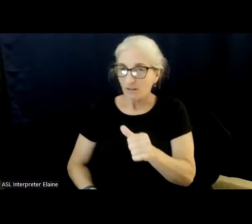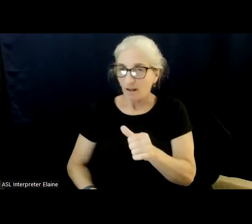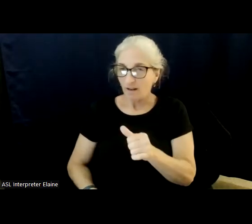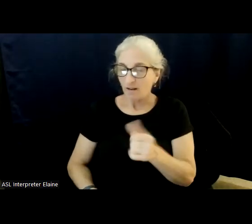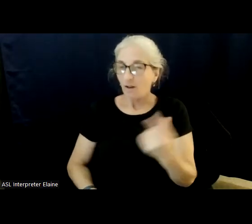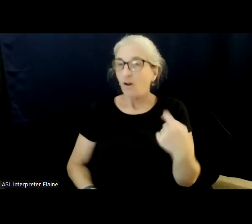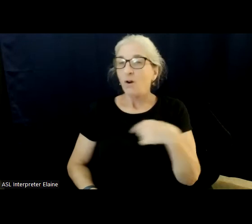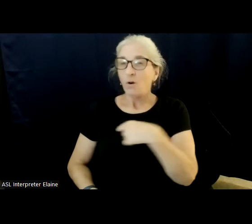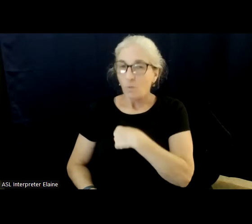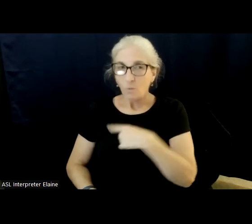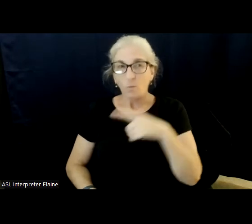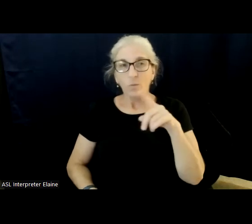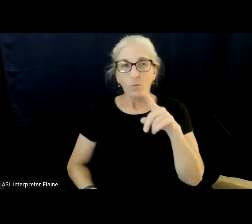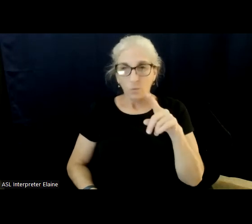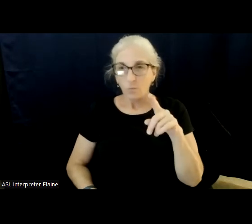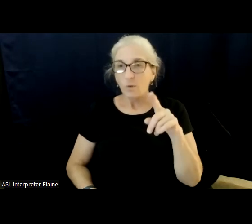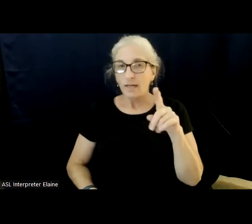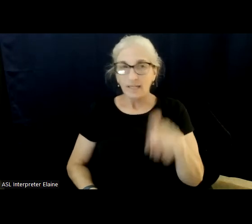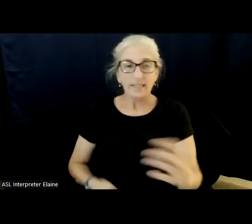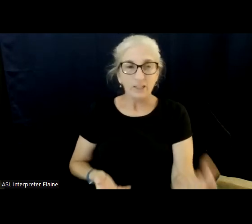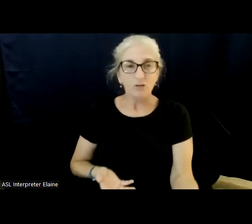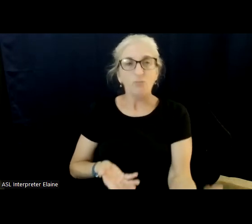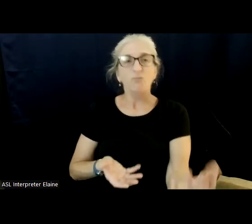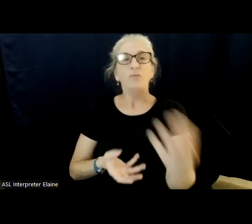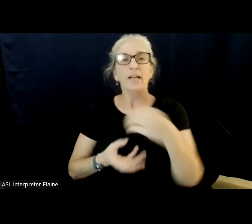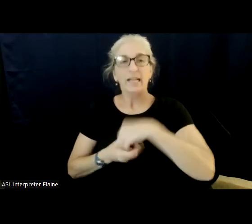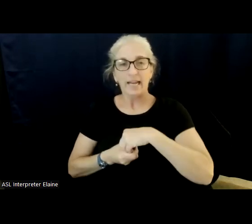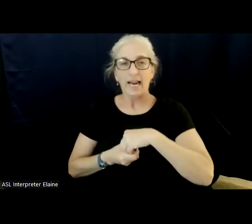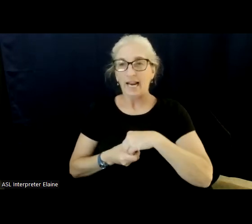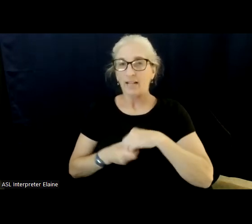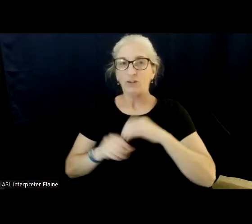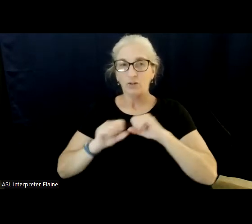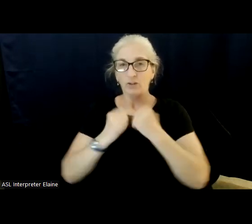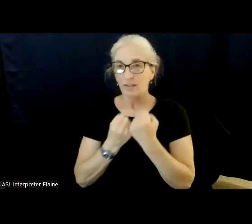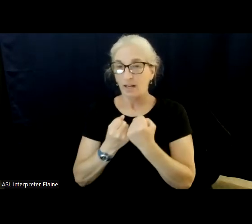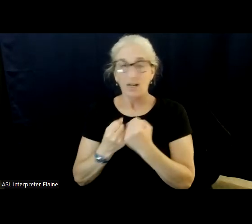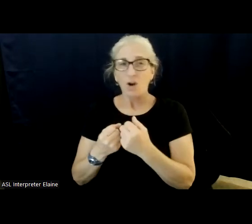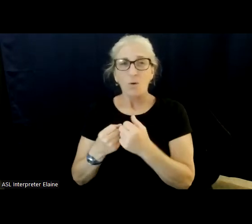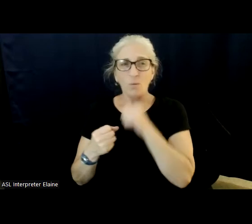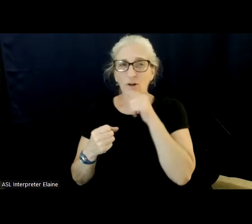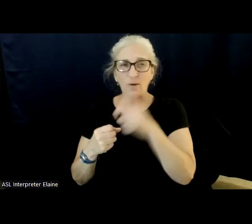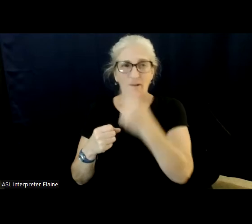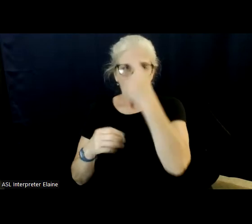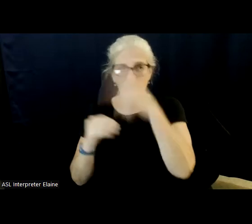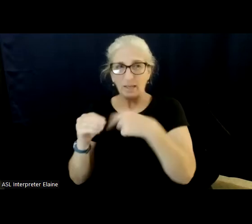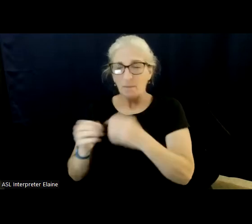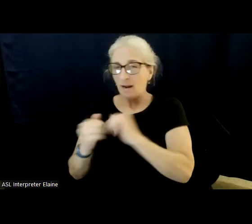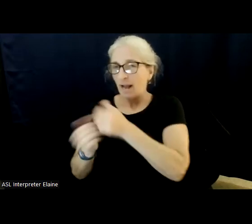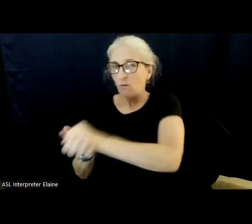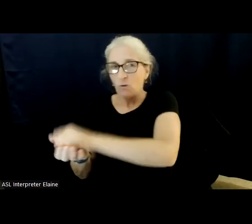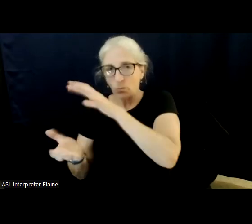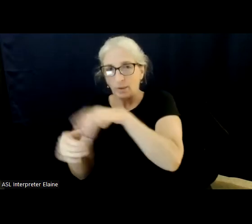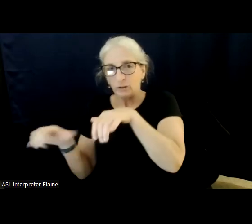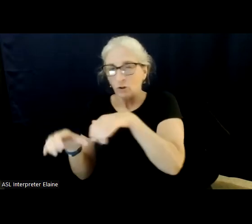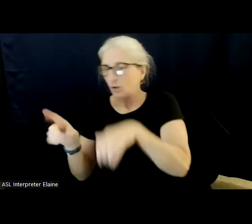the wellness of society, not by how the work to do are doing, but how the needs